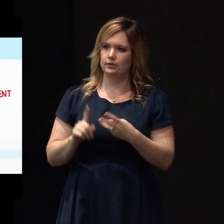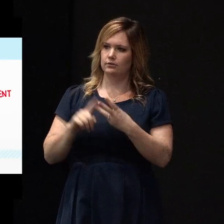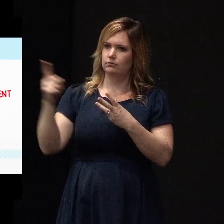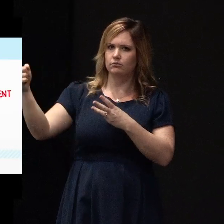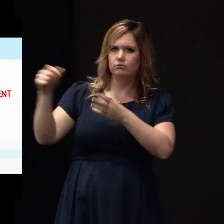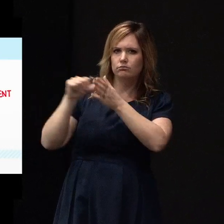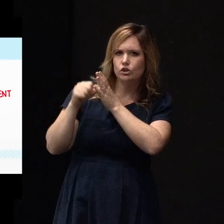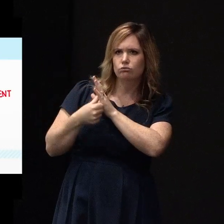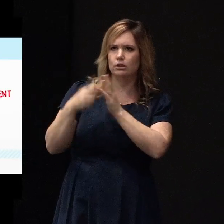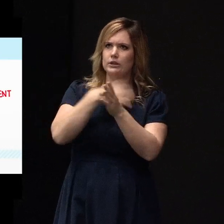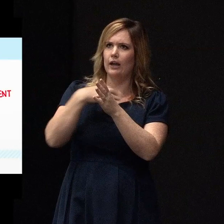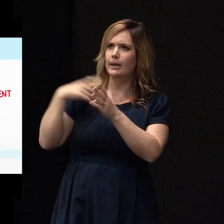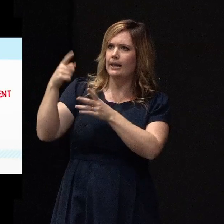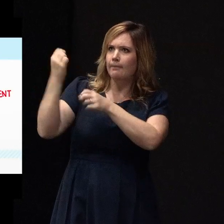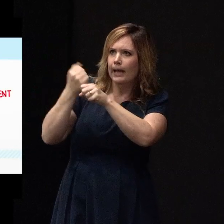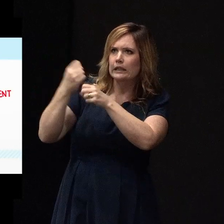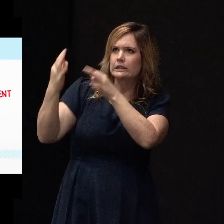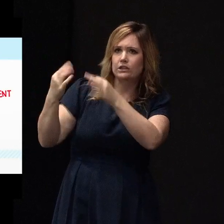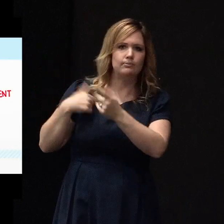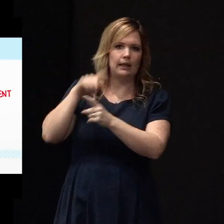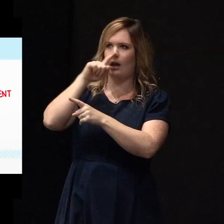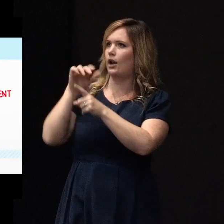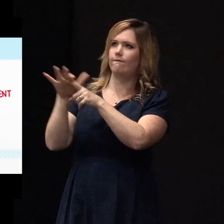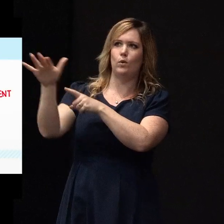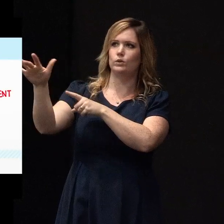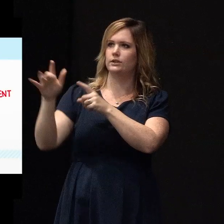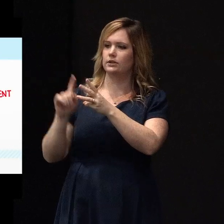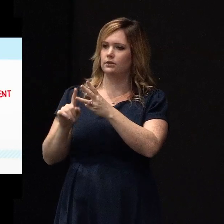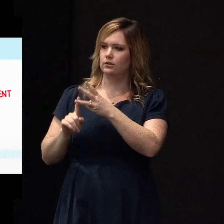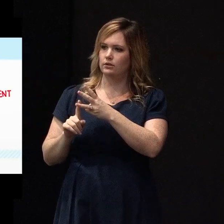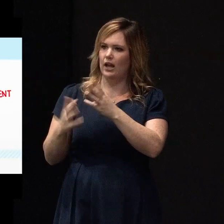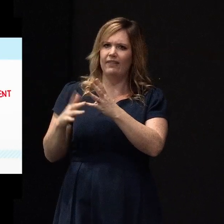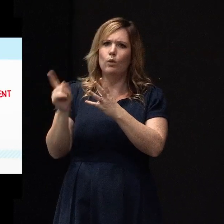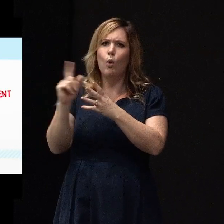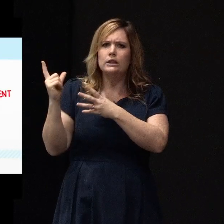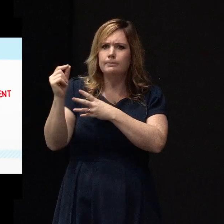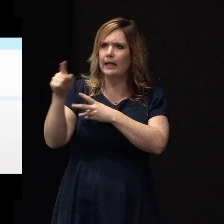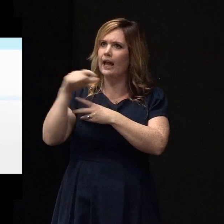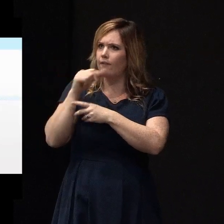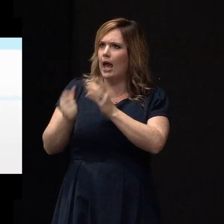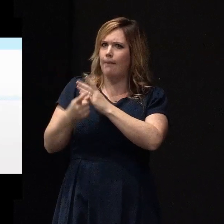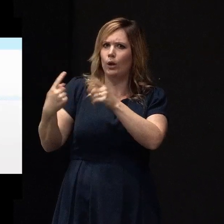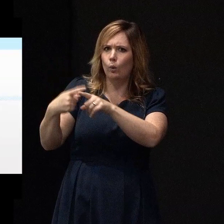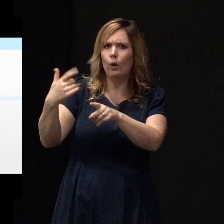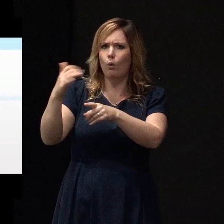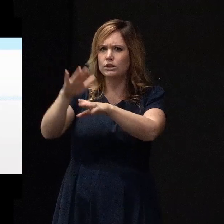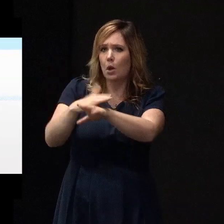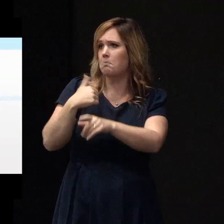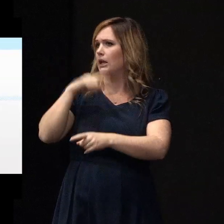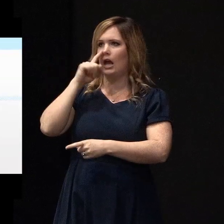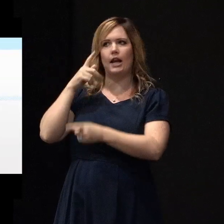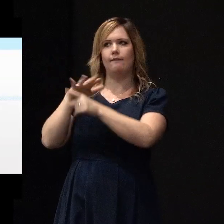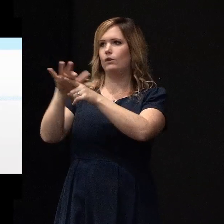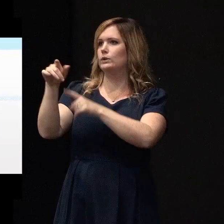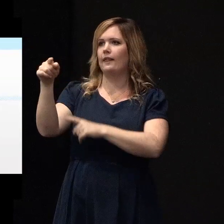decisions that we depend on for recovery and most of all, the pace at which things progress. But when